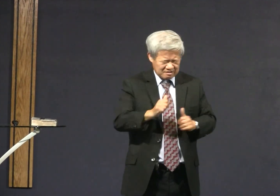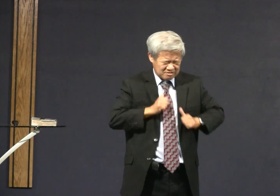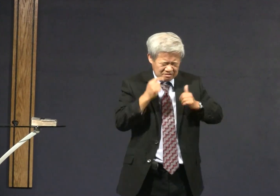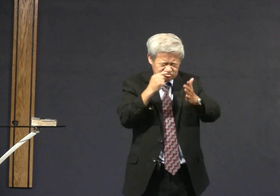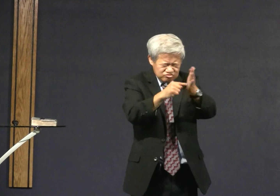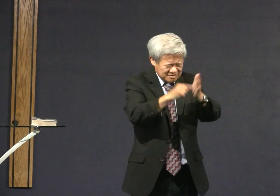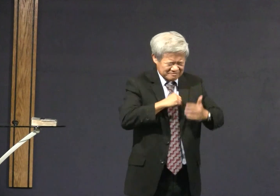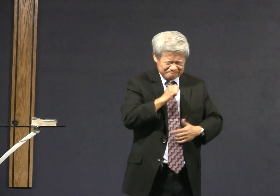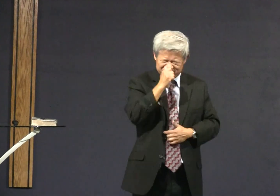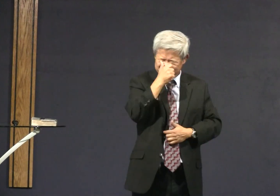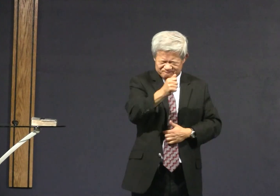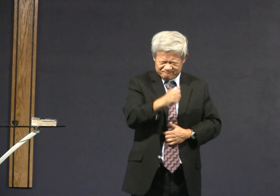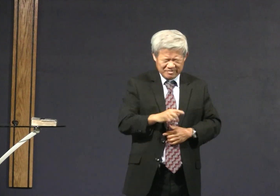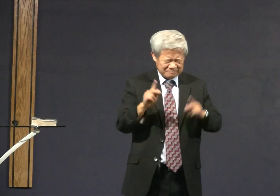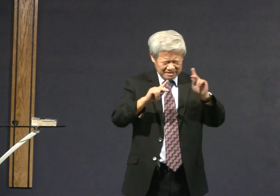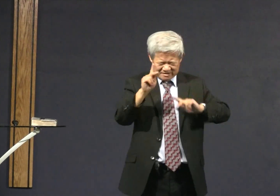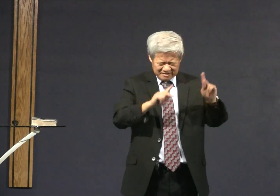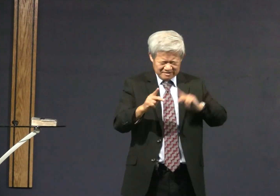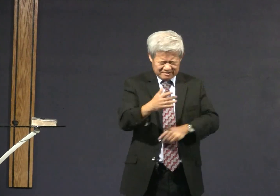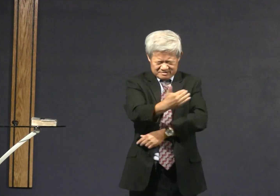The people of the world don't care.